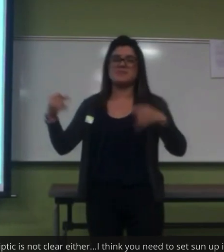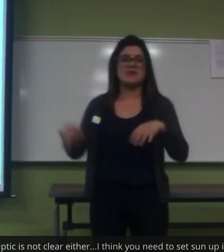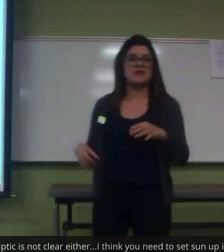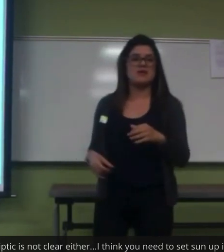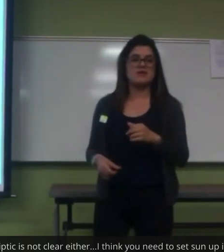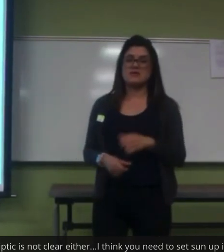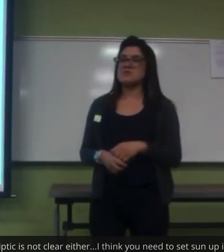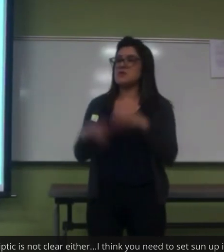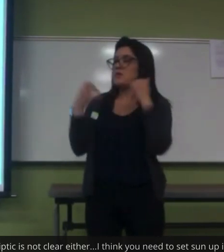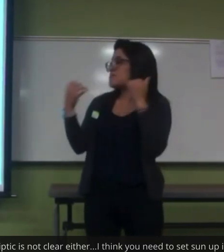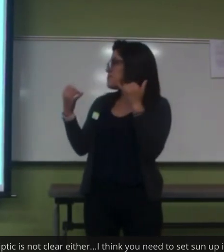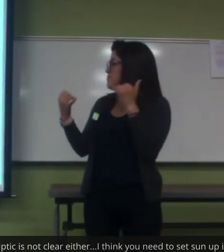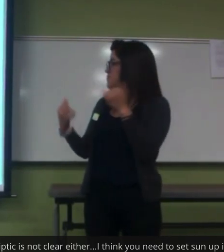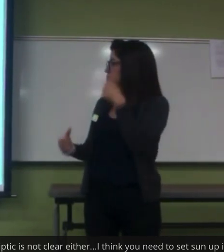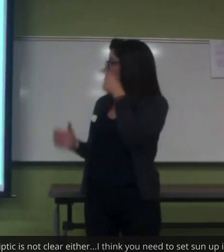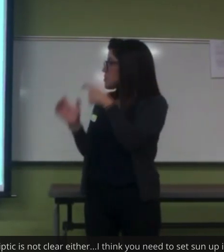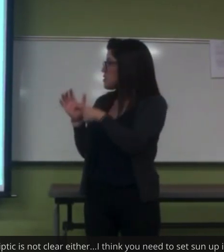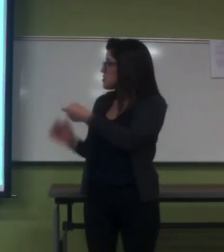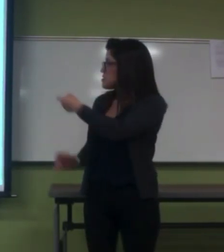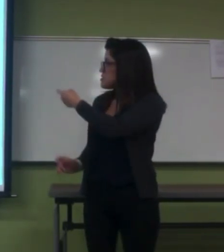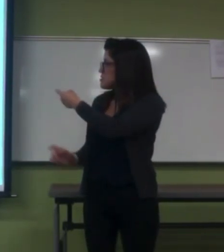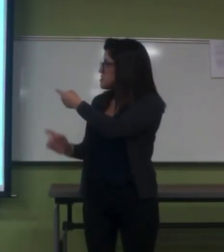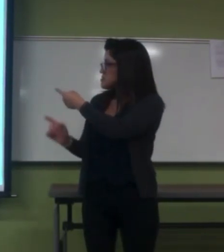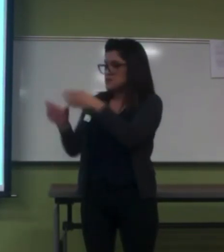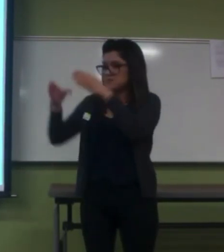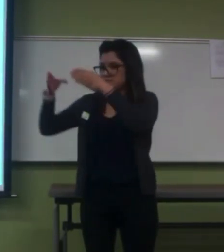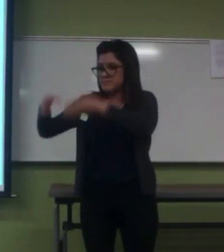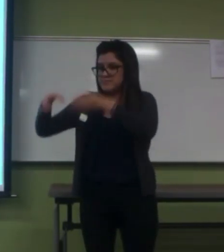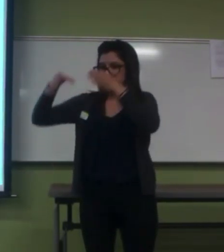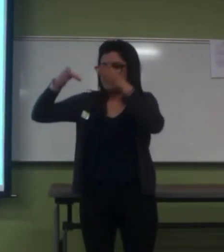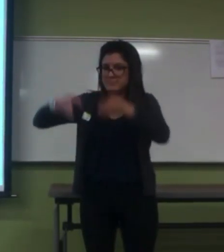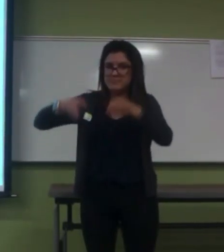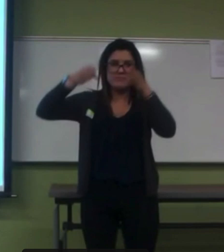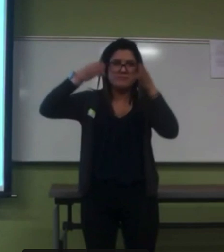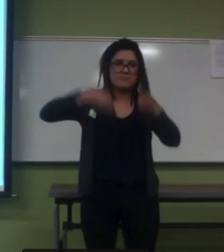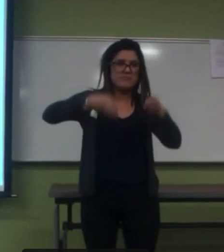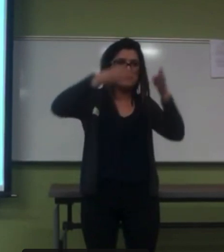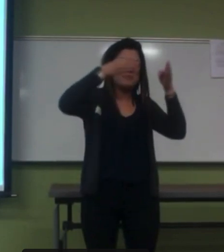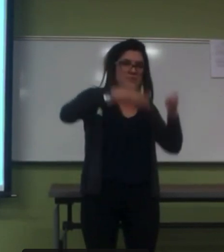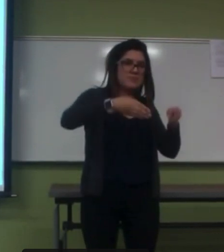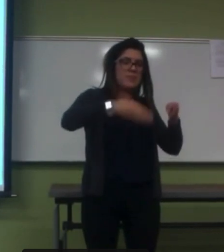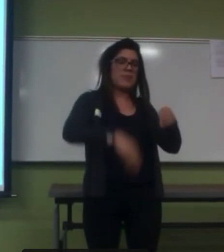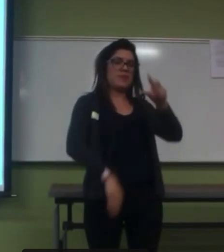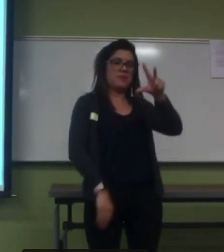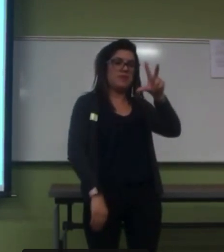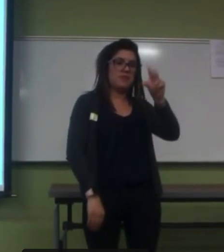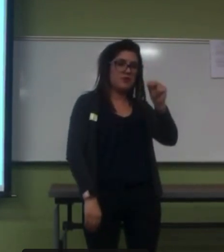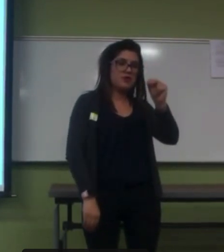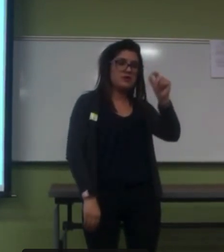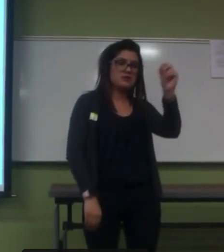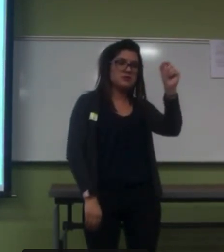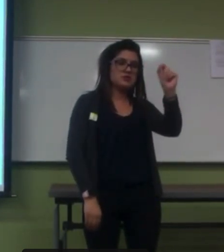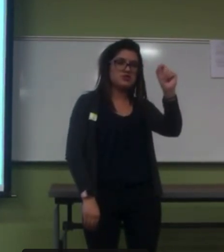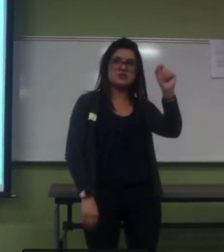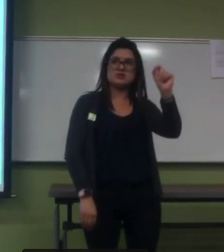these celestial, the celestial longitudes, each of them, are 30 degrees in the circle.